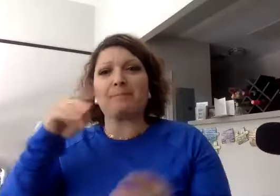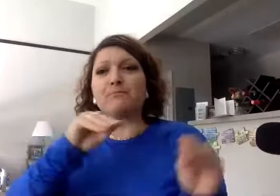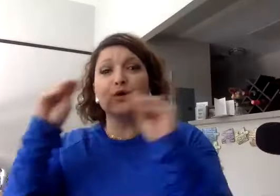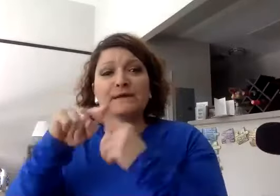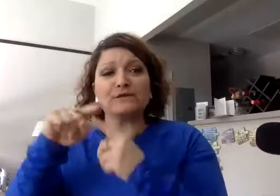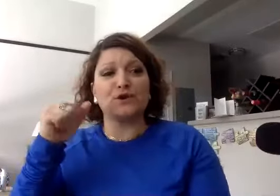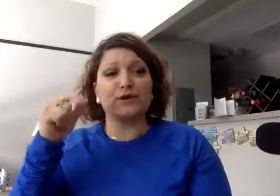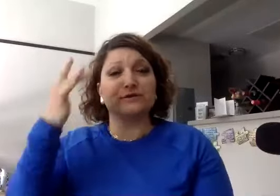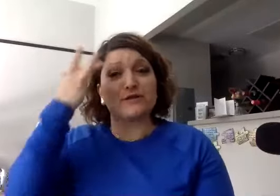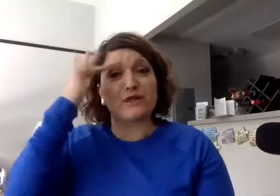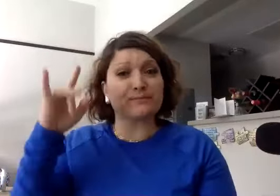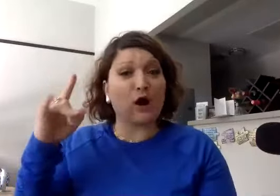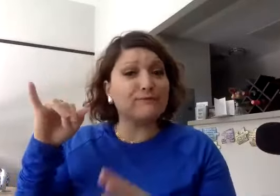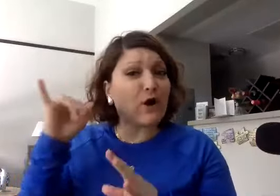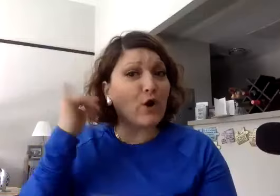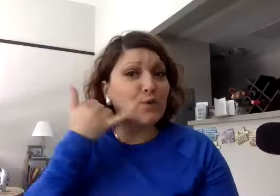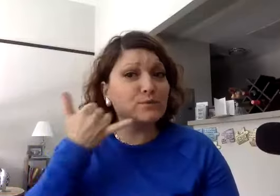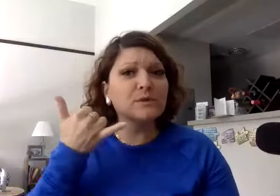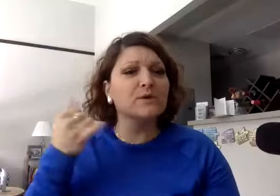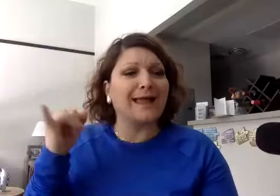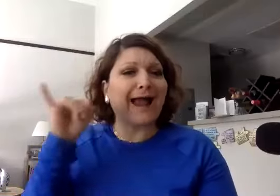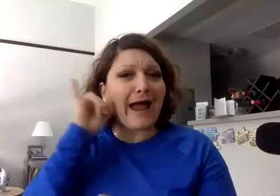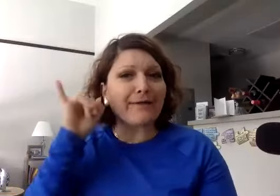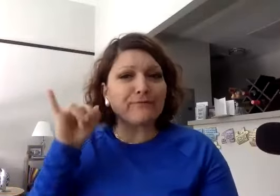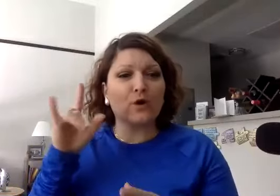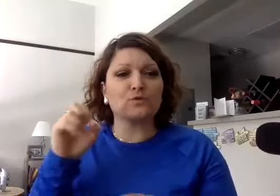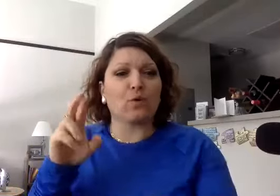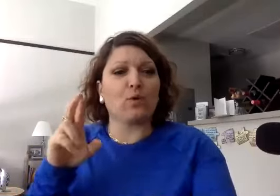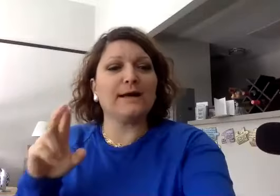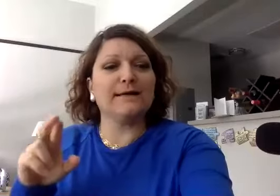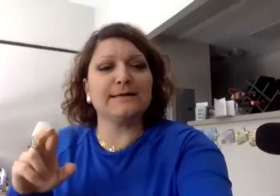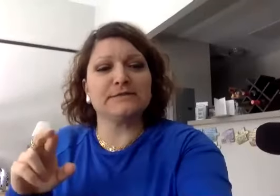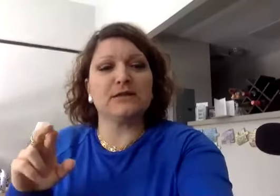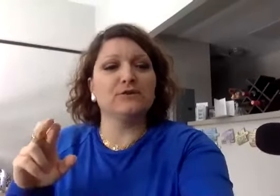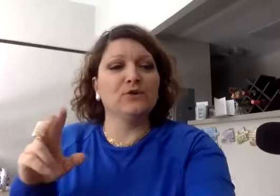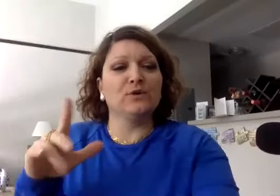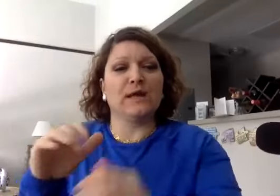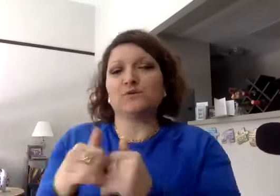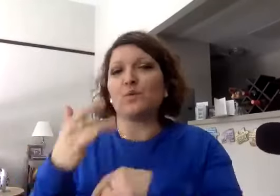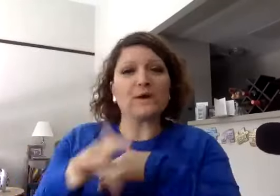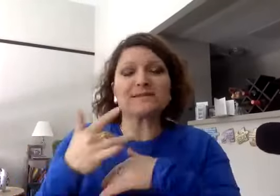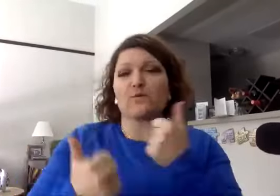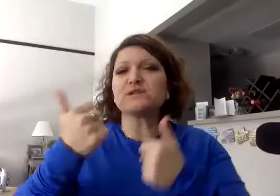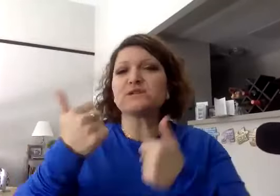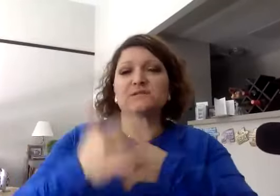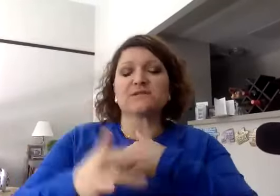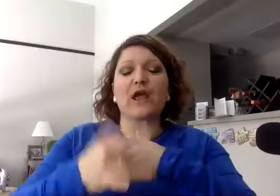moving to the smartphone, like iPhone, or which is available